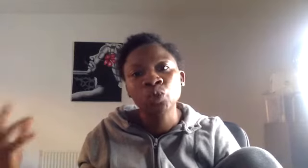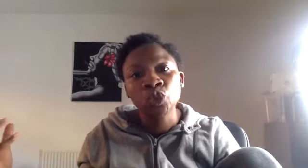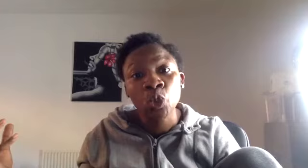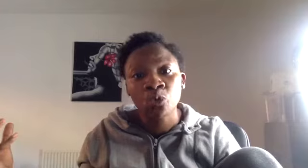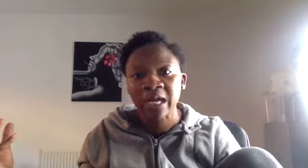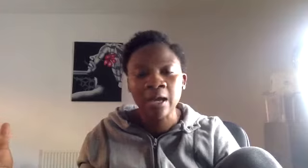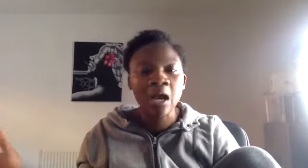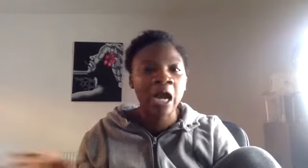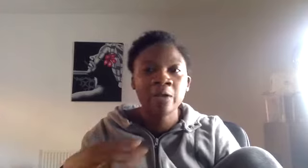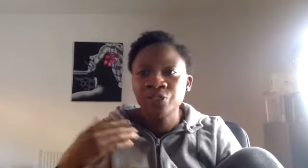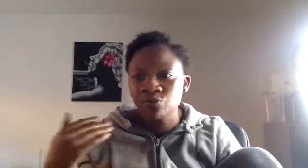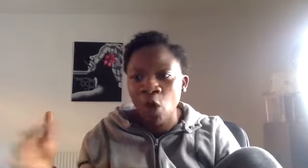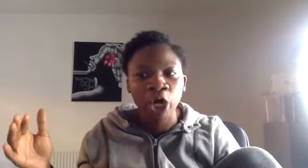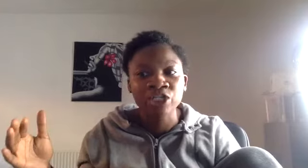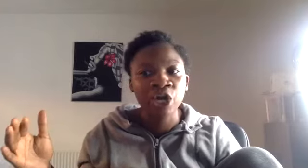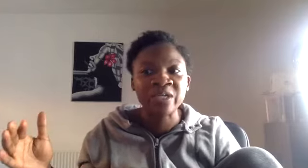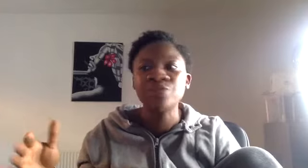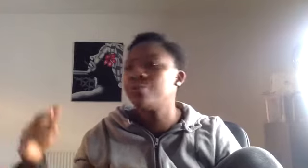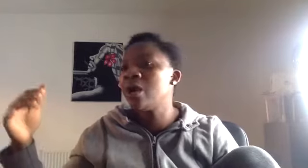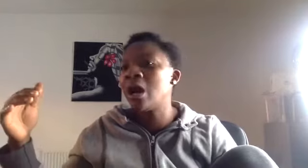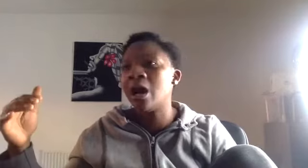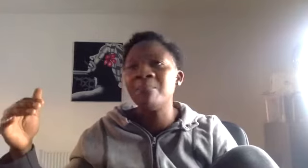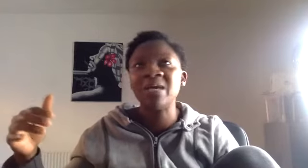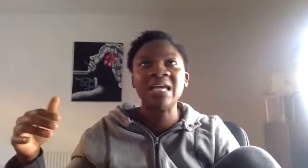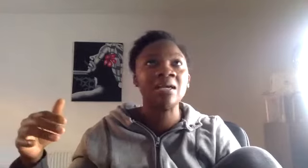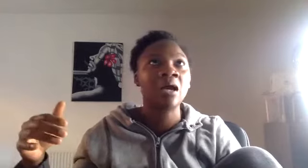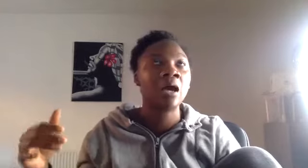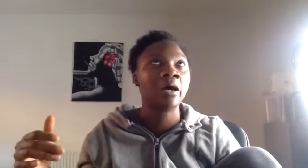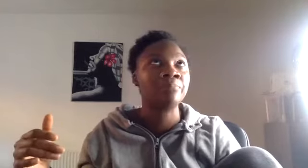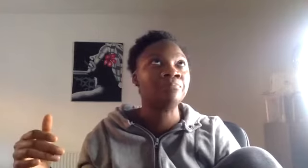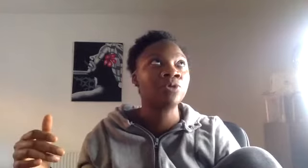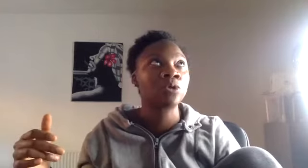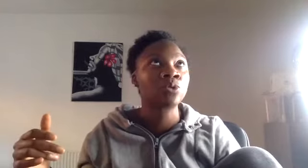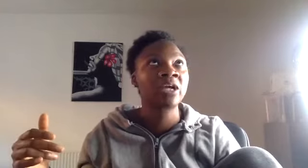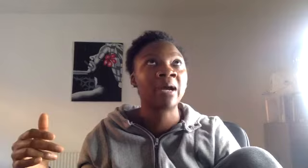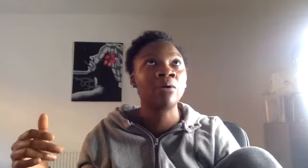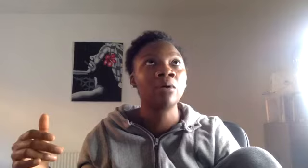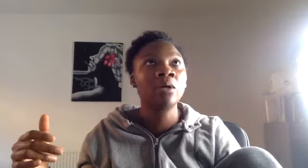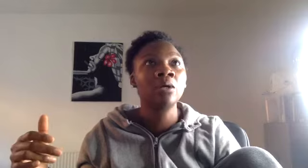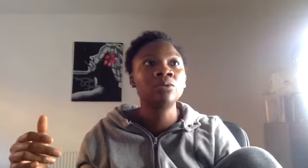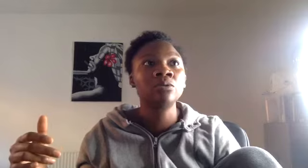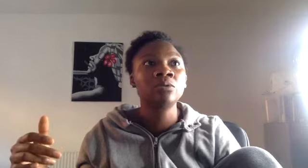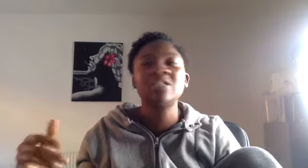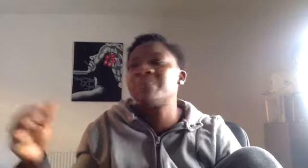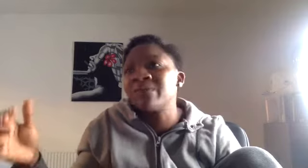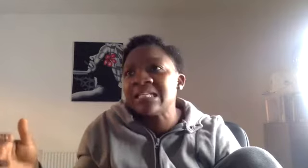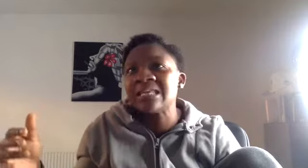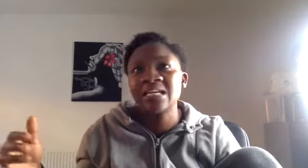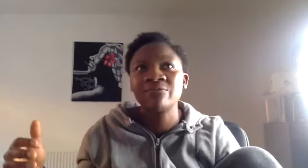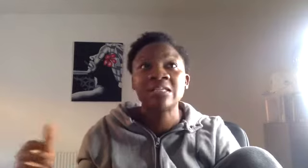story. And I'm not going to go into being, not talking about conspiracy theories. I'm